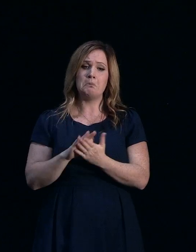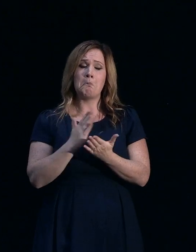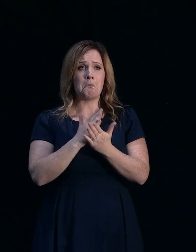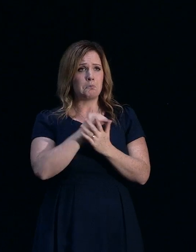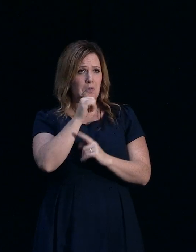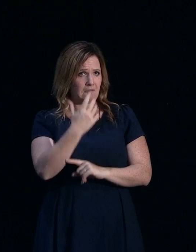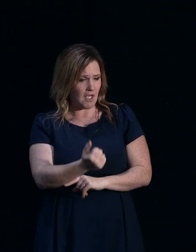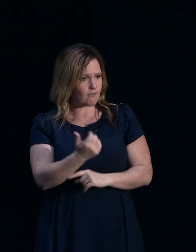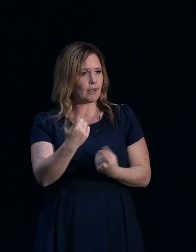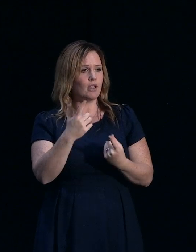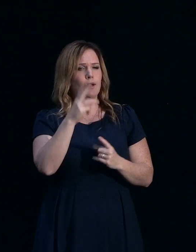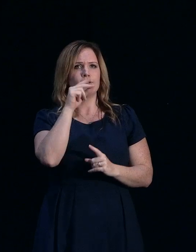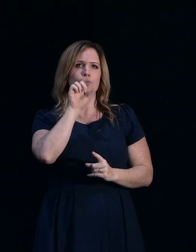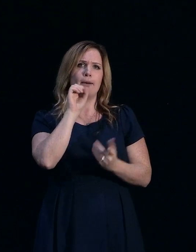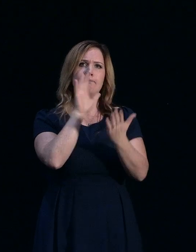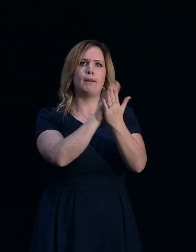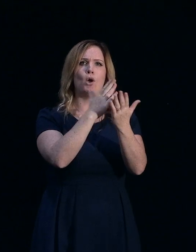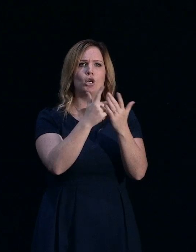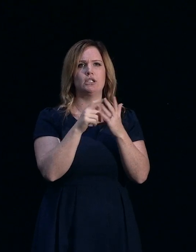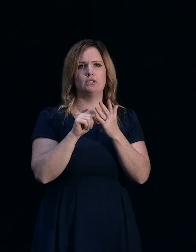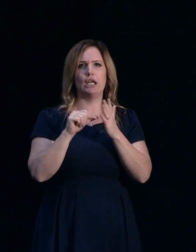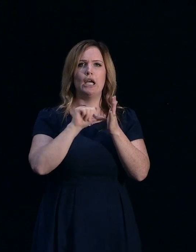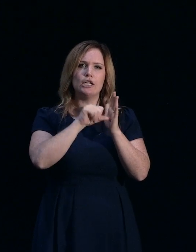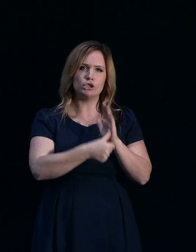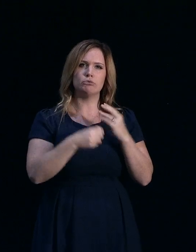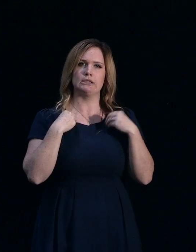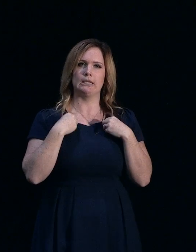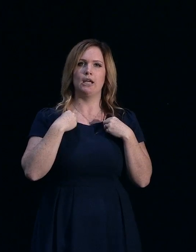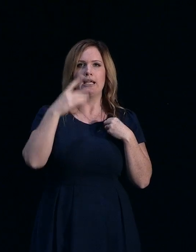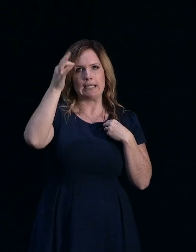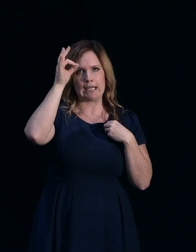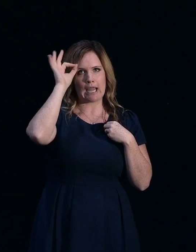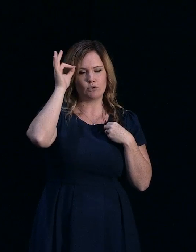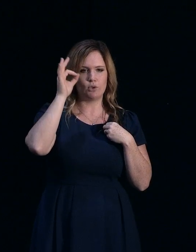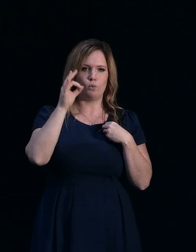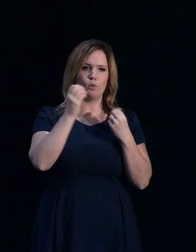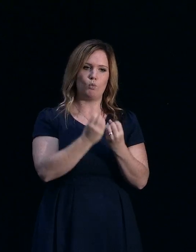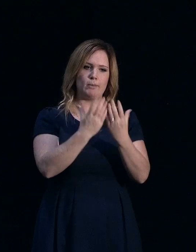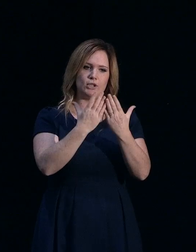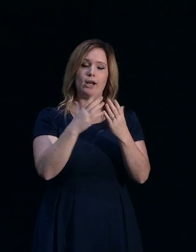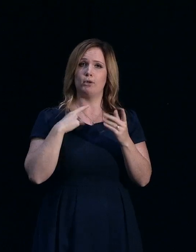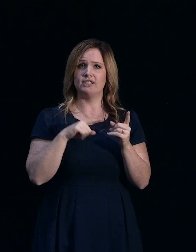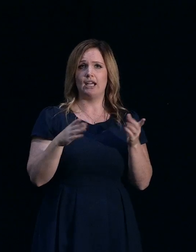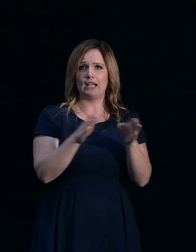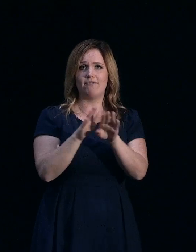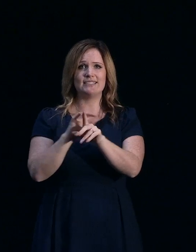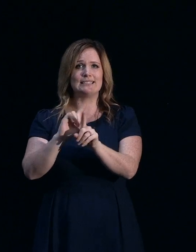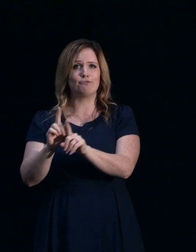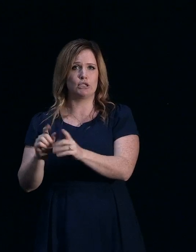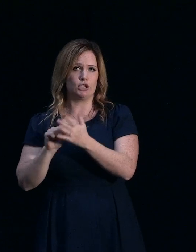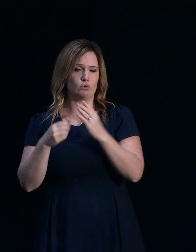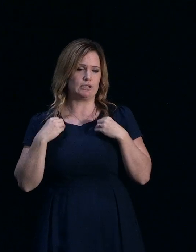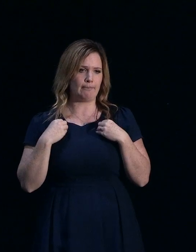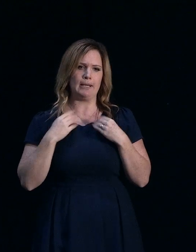get one up on the Insurance Council website, because that covers all insurers. So, you could quickly see what insurers are going to be looking for.